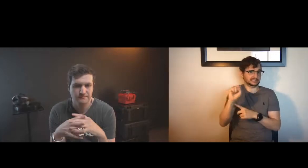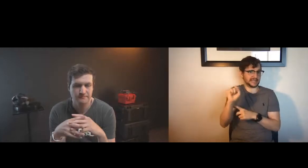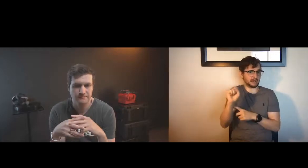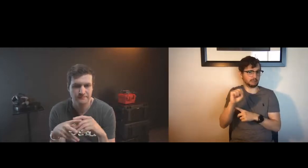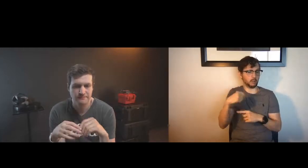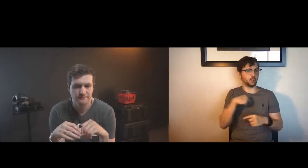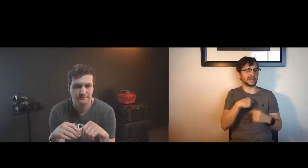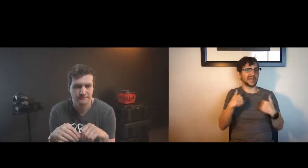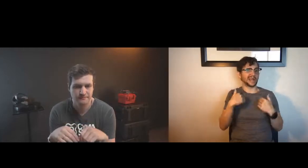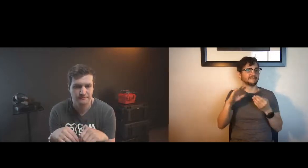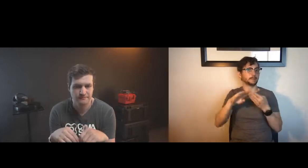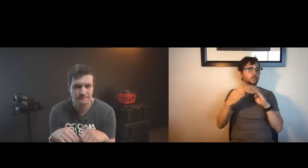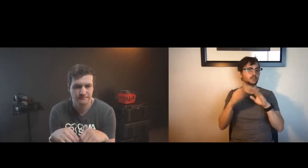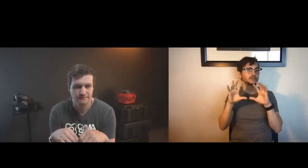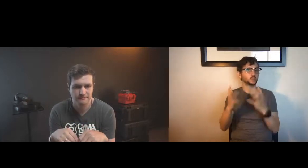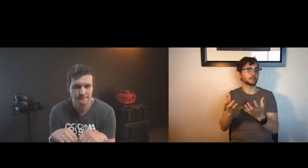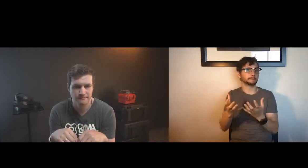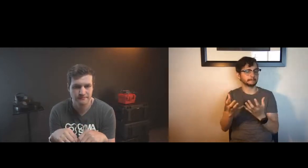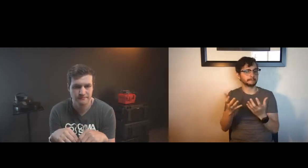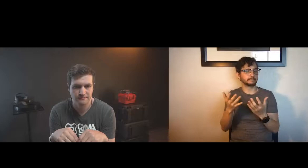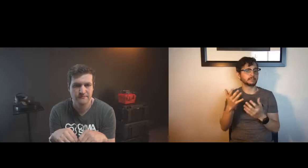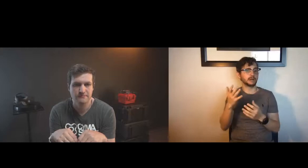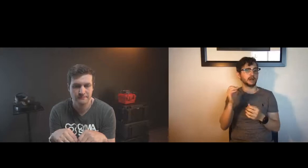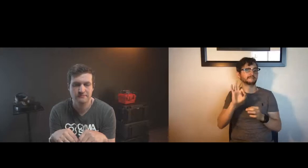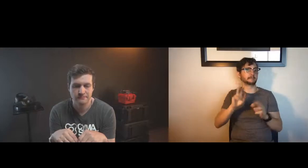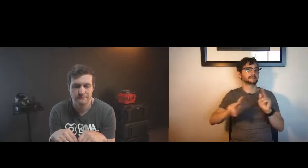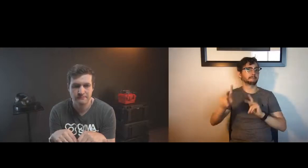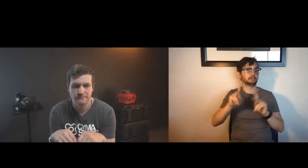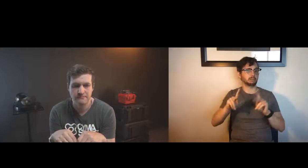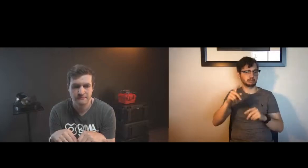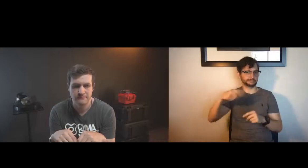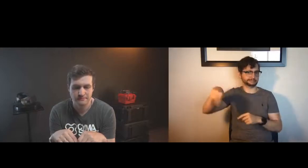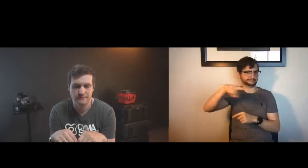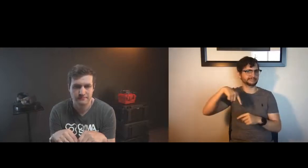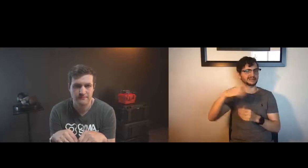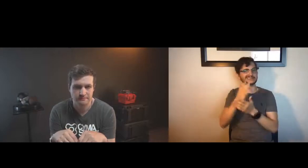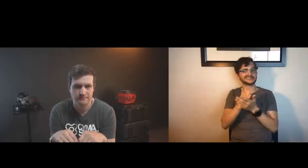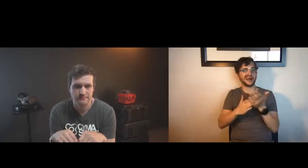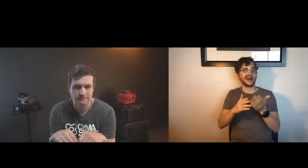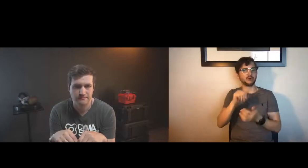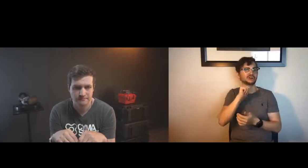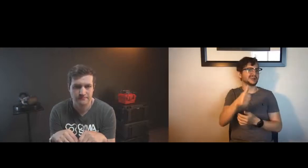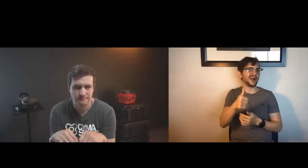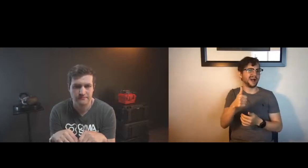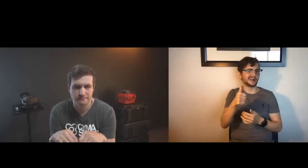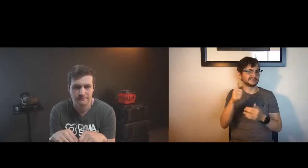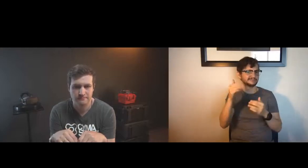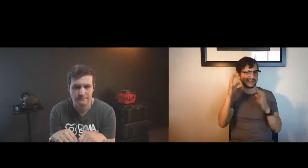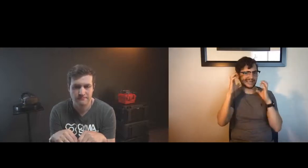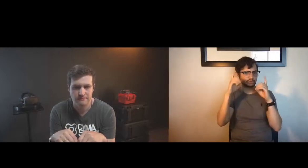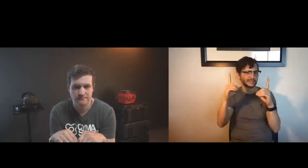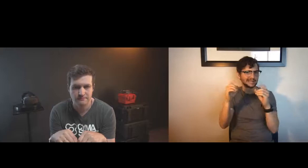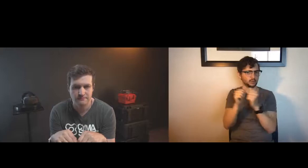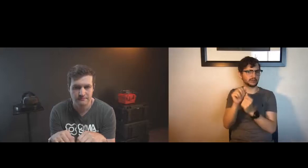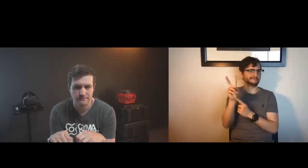focus on education i live in seattle where we have a community organization um really just sort of